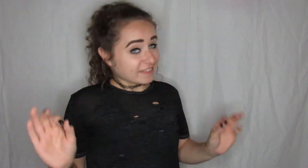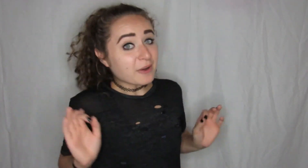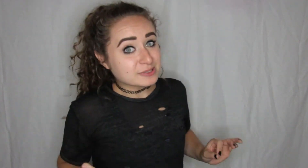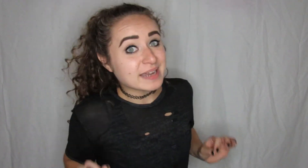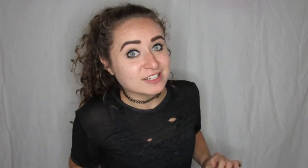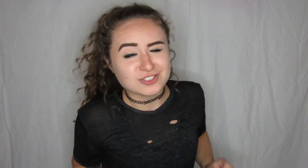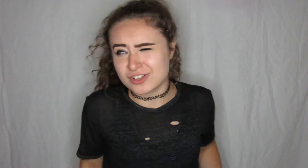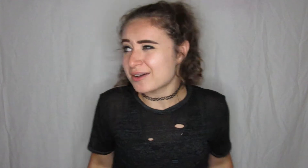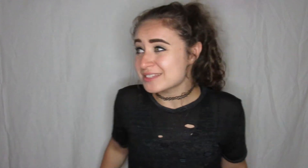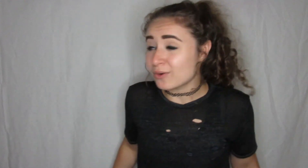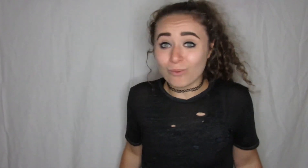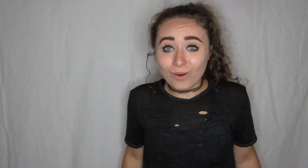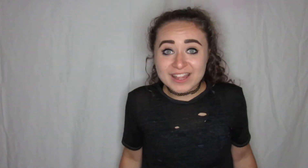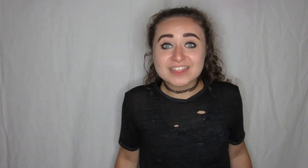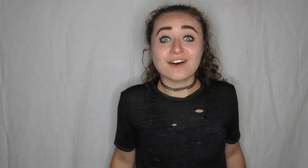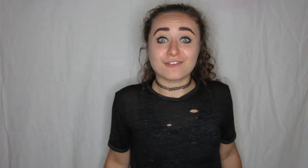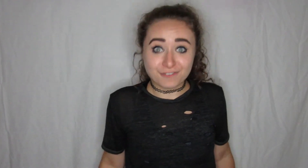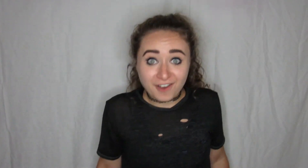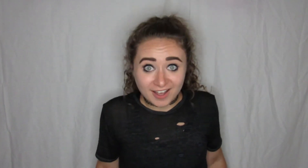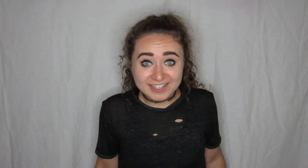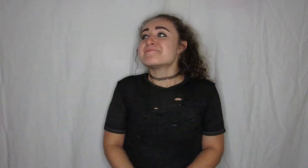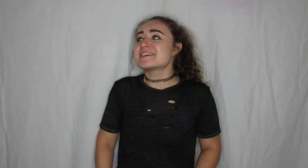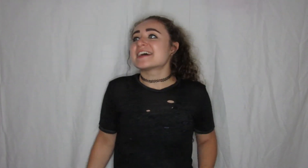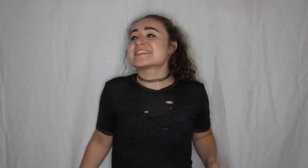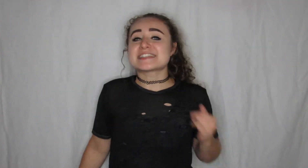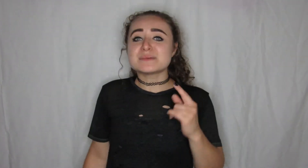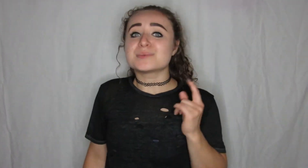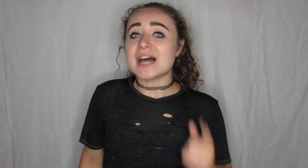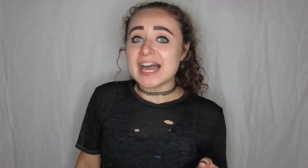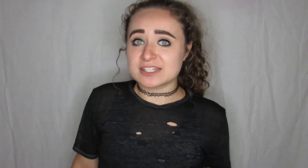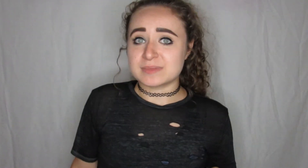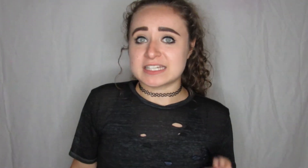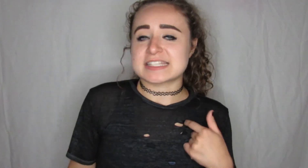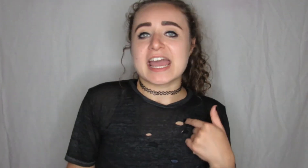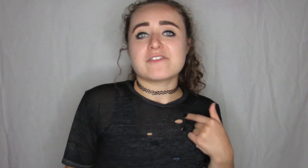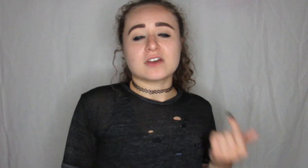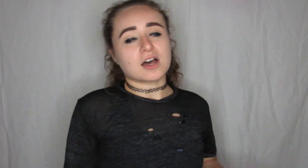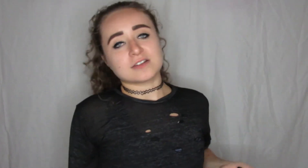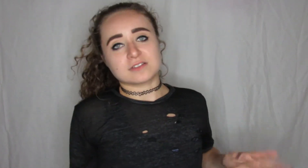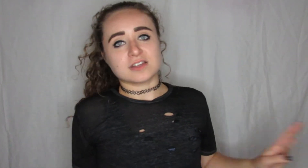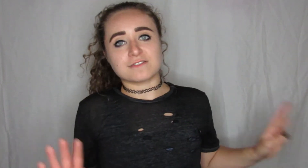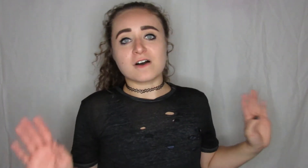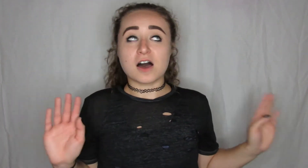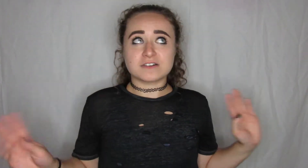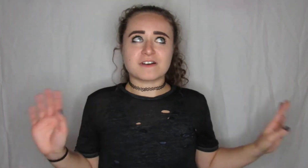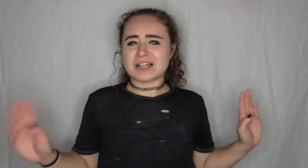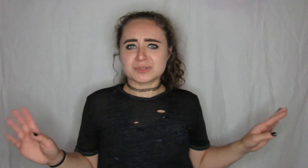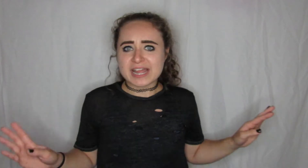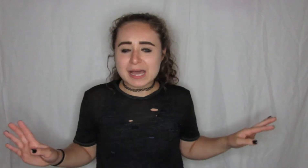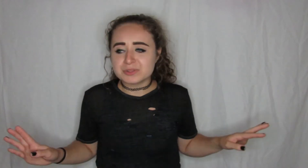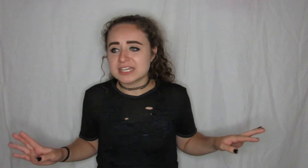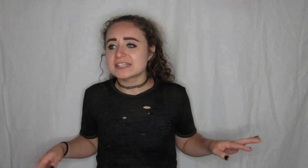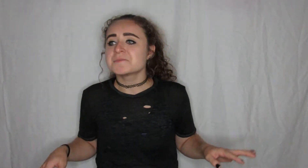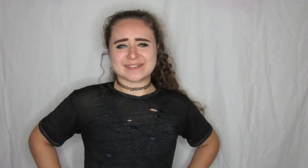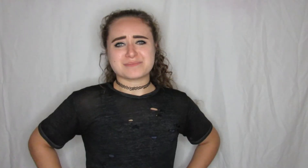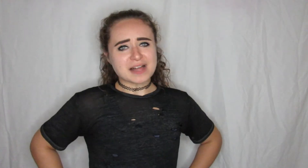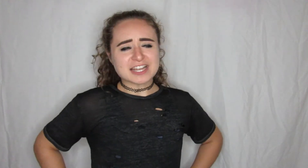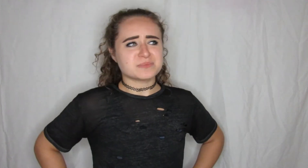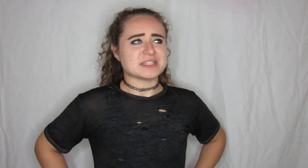that was my initial I was like what the fuck because he blocked me because I have the on the unfollower app thing he blocked me